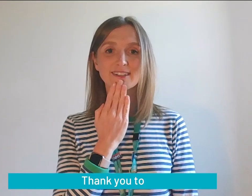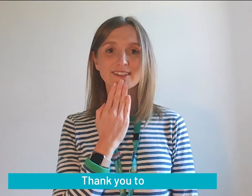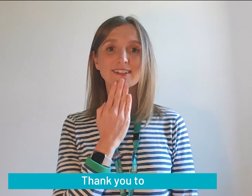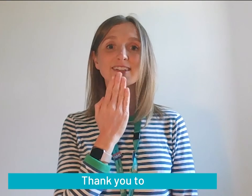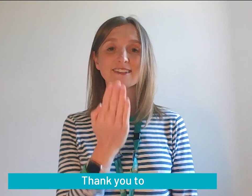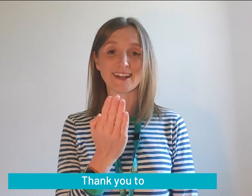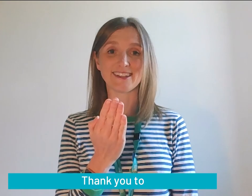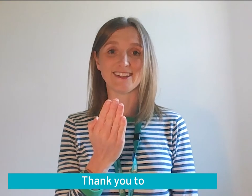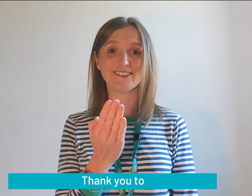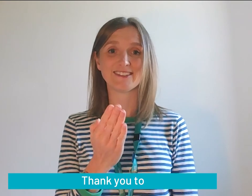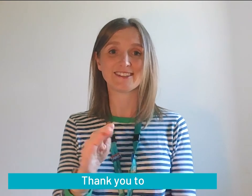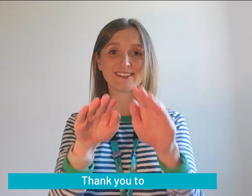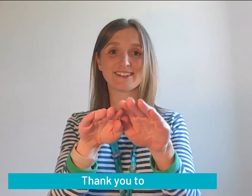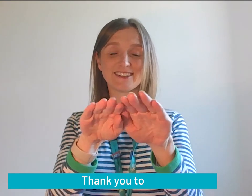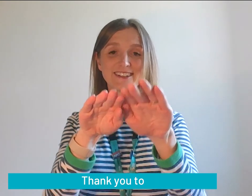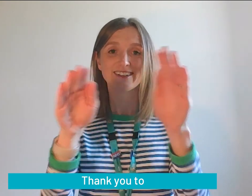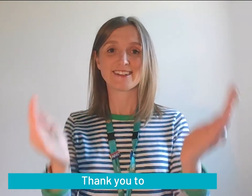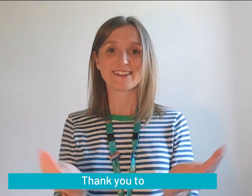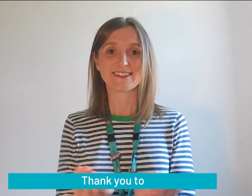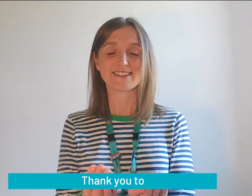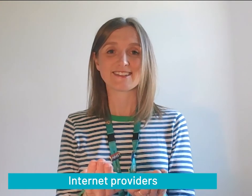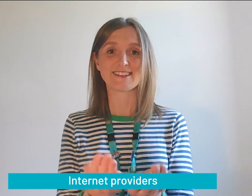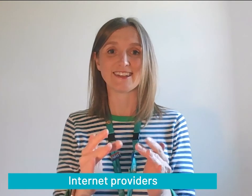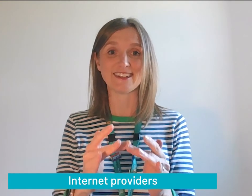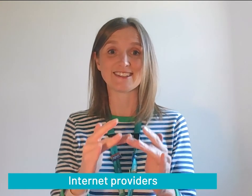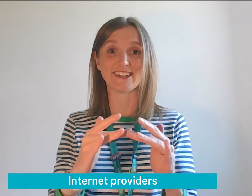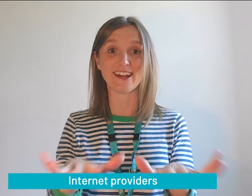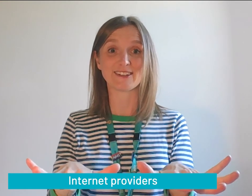Thank you to the internet providers.